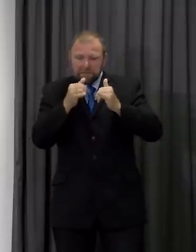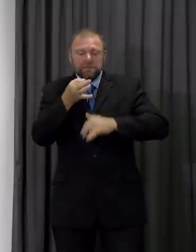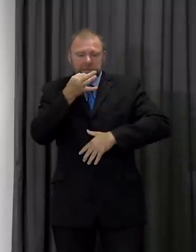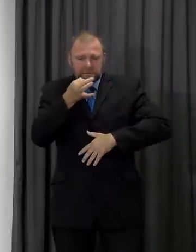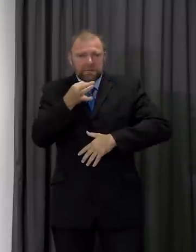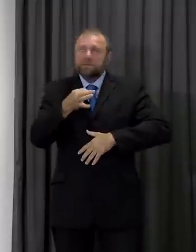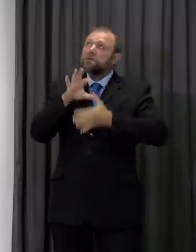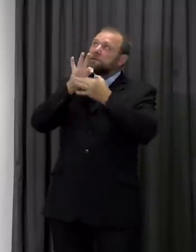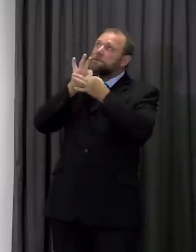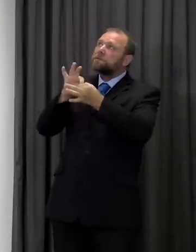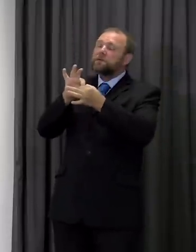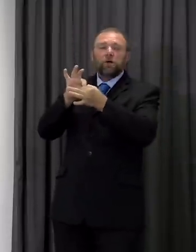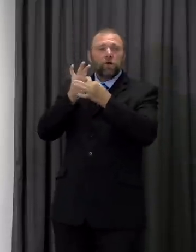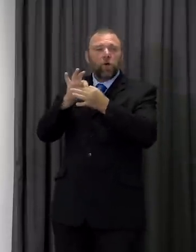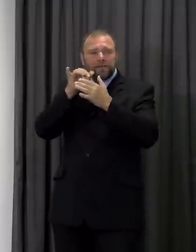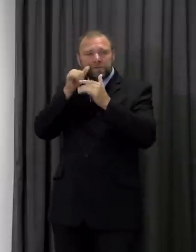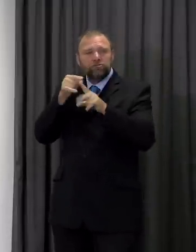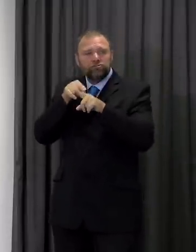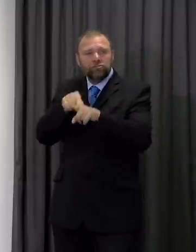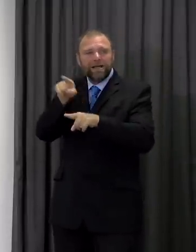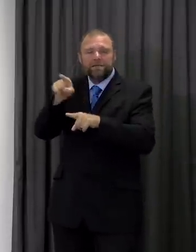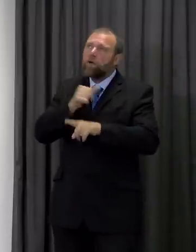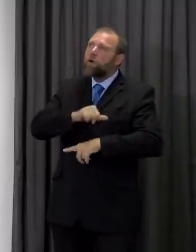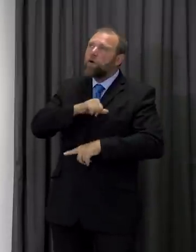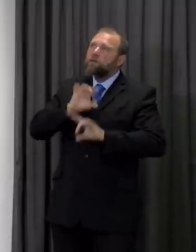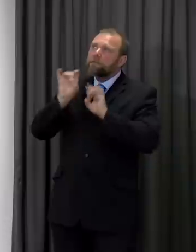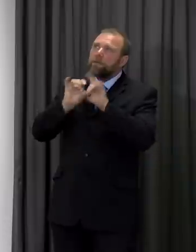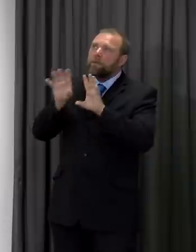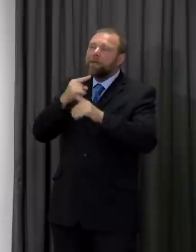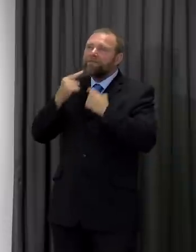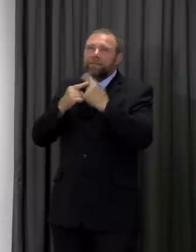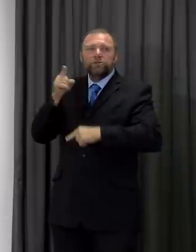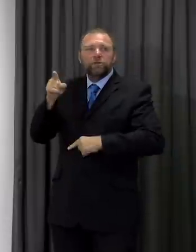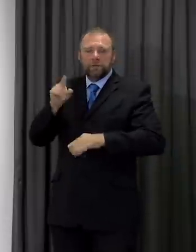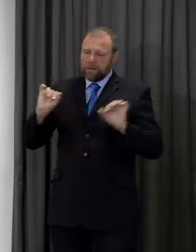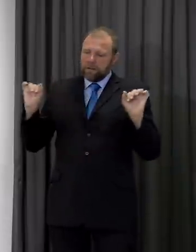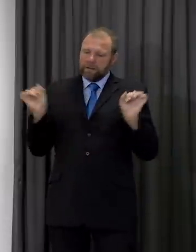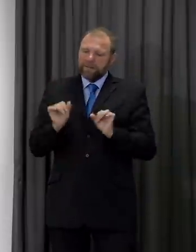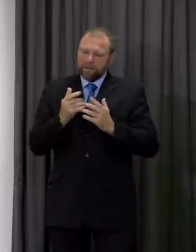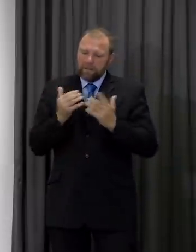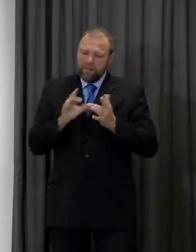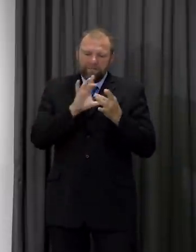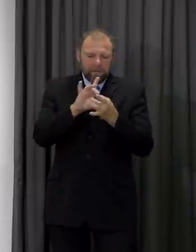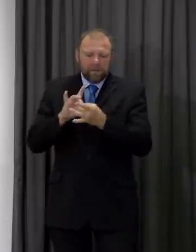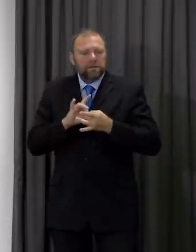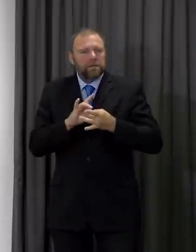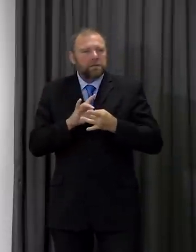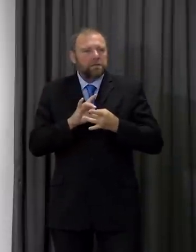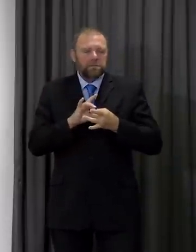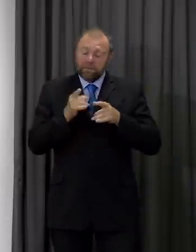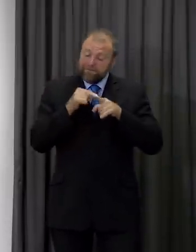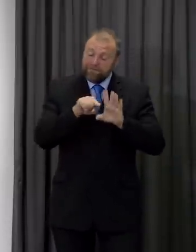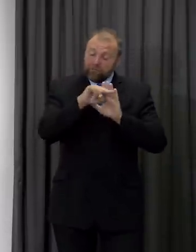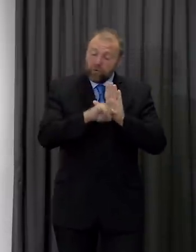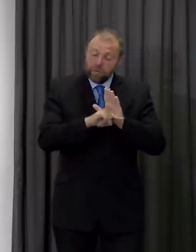follow the advice you're given and limit the number of contacts that you're having and please follow the rules otherwise we